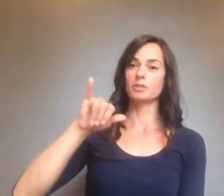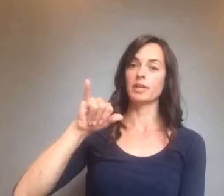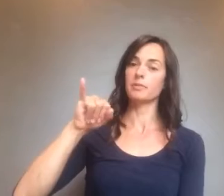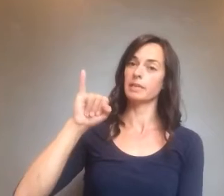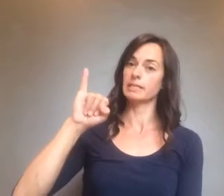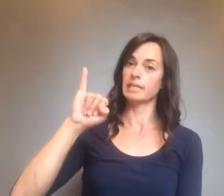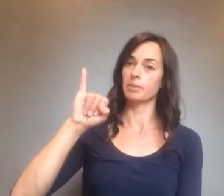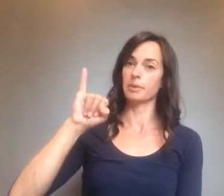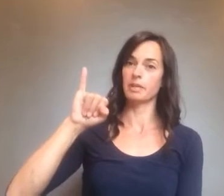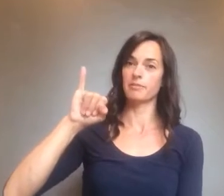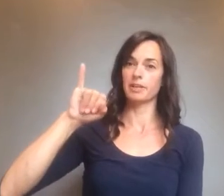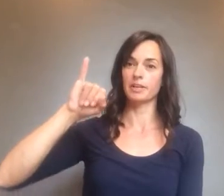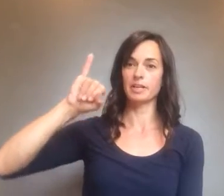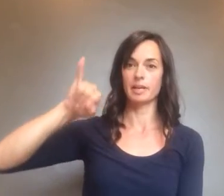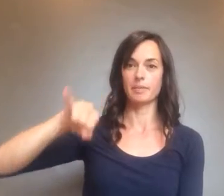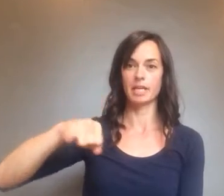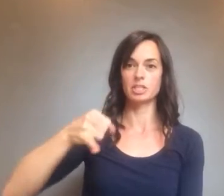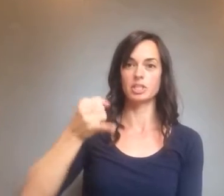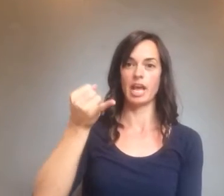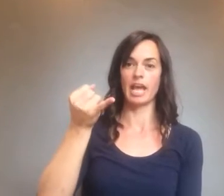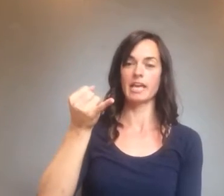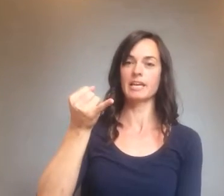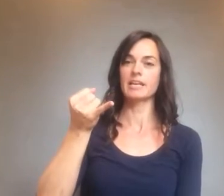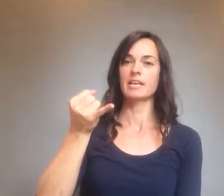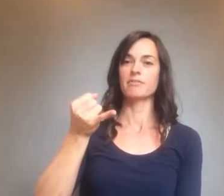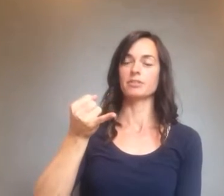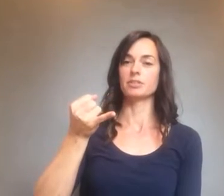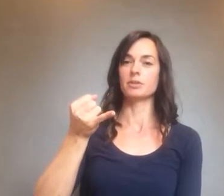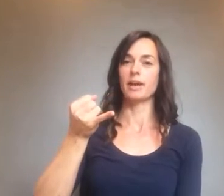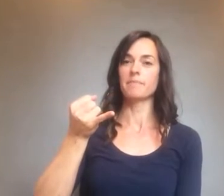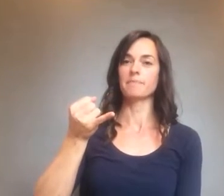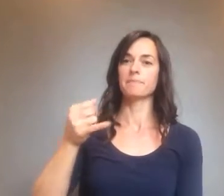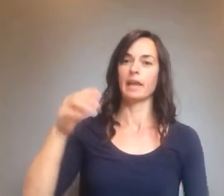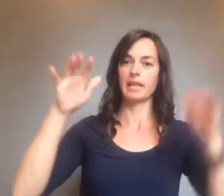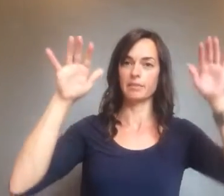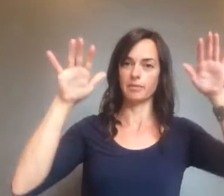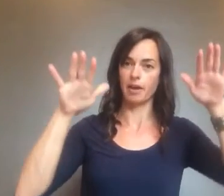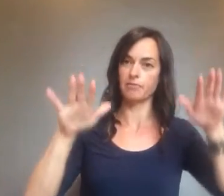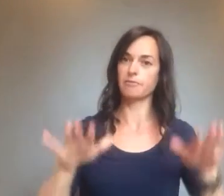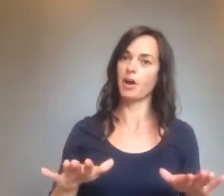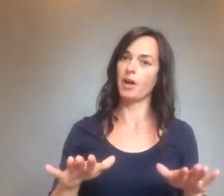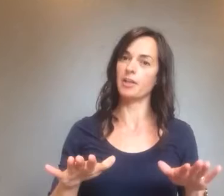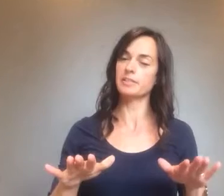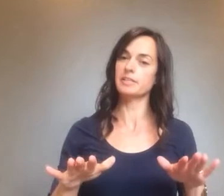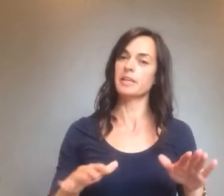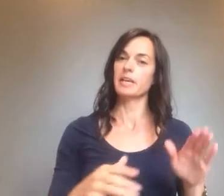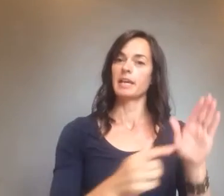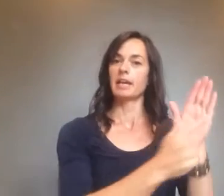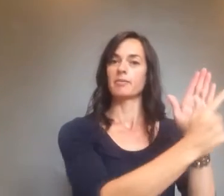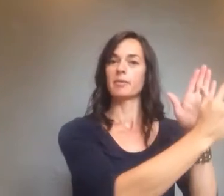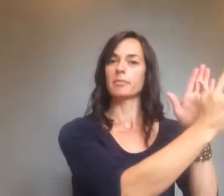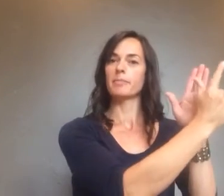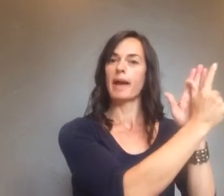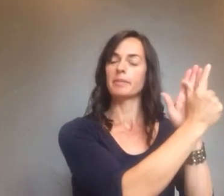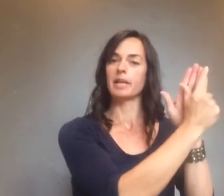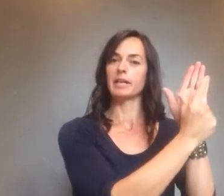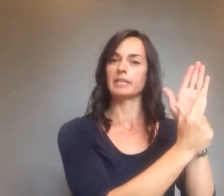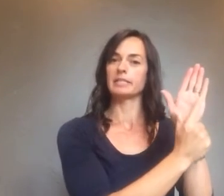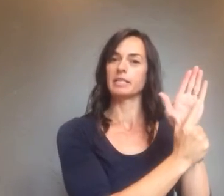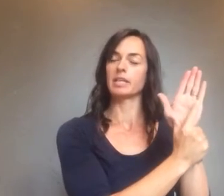Judah, we're going to take your pinky finger and make a J for Judah, and then we've got falls. Remember Babylon is the